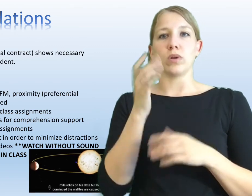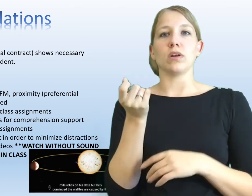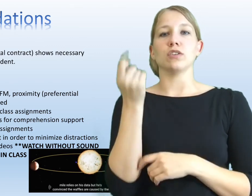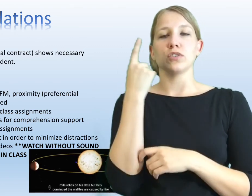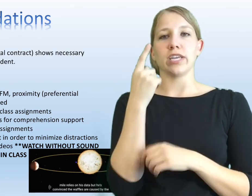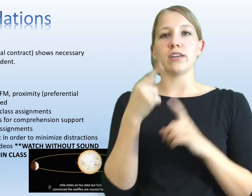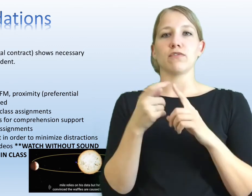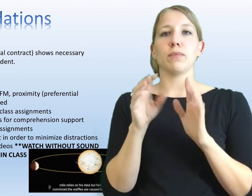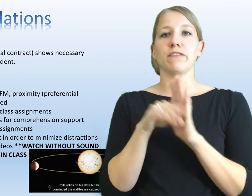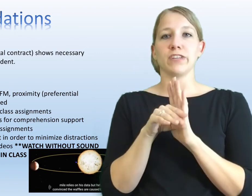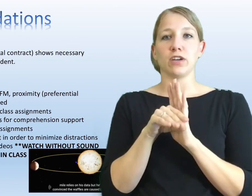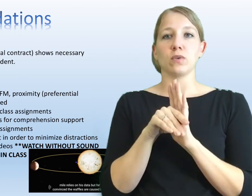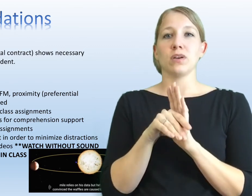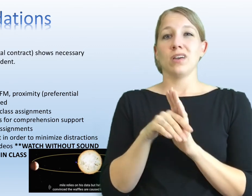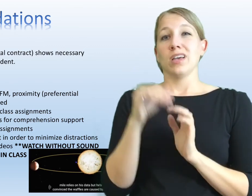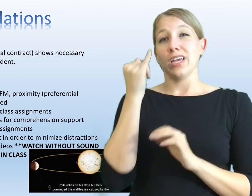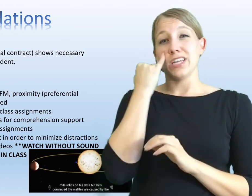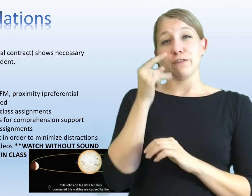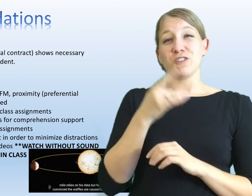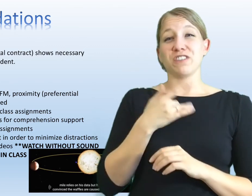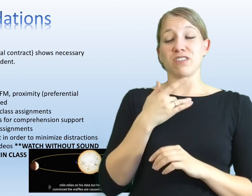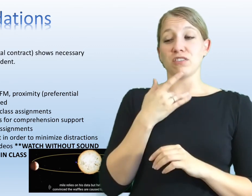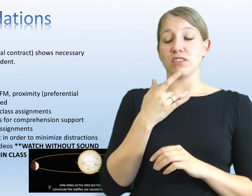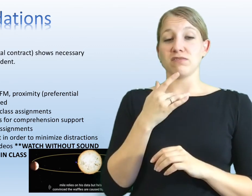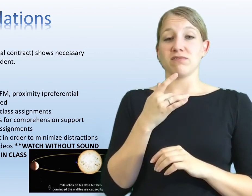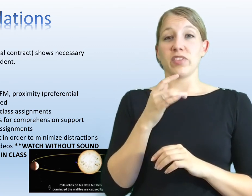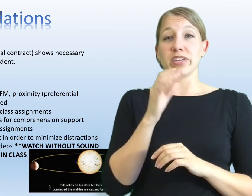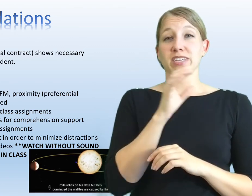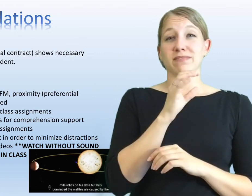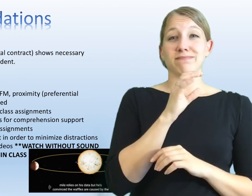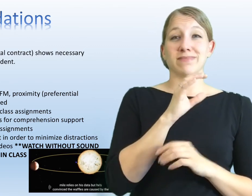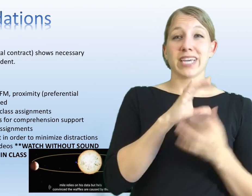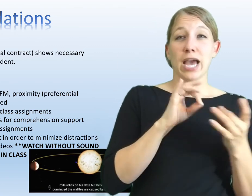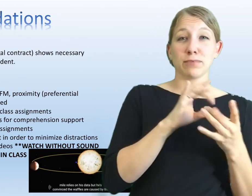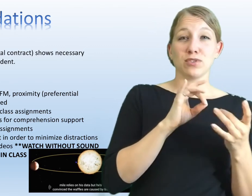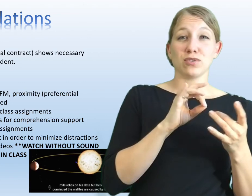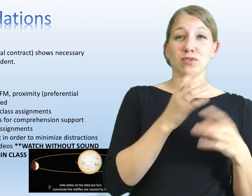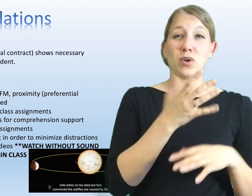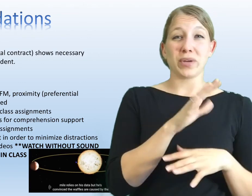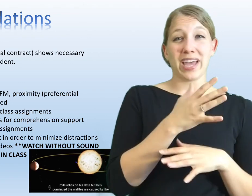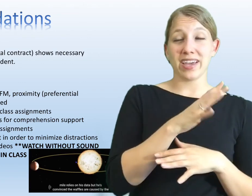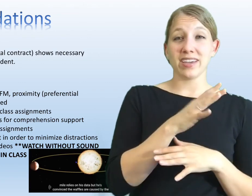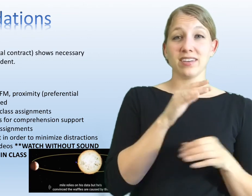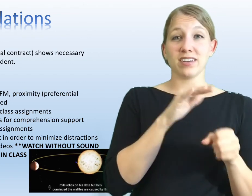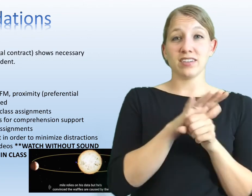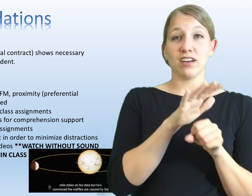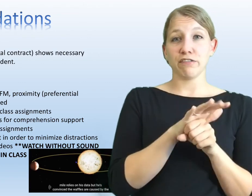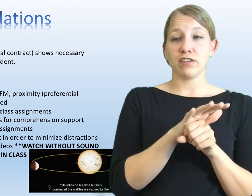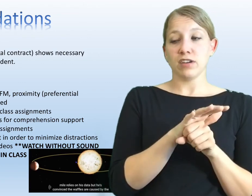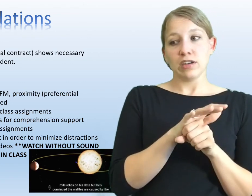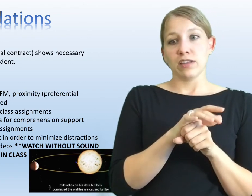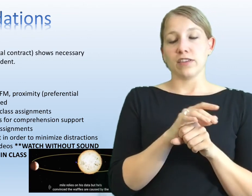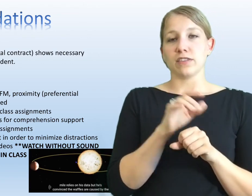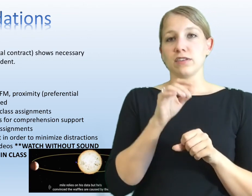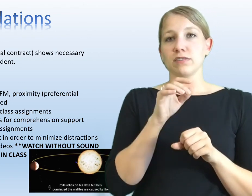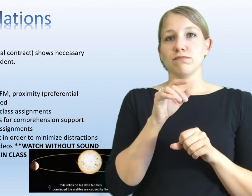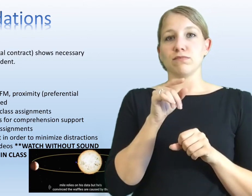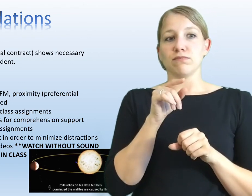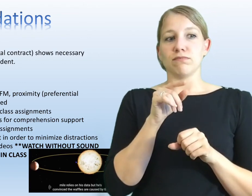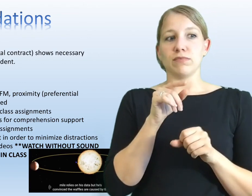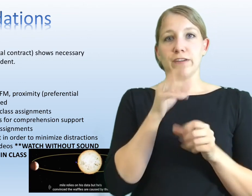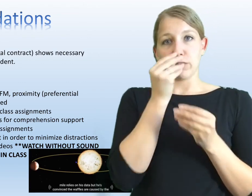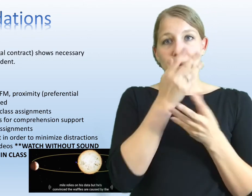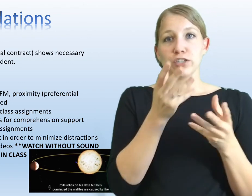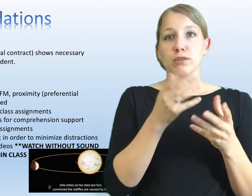will understand from the video. And if you feel that the captions are okay enough, that the